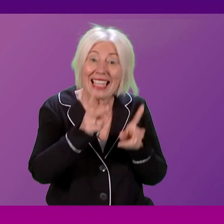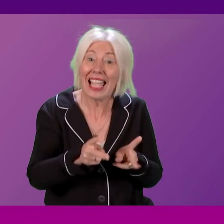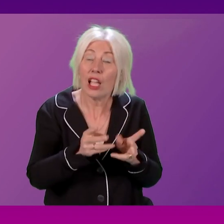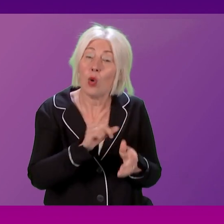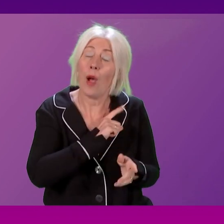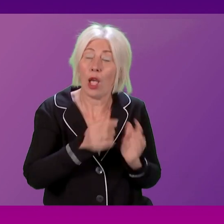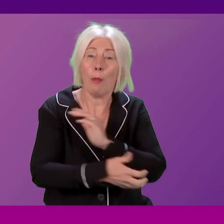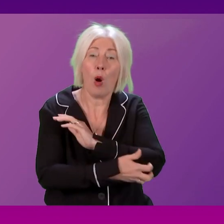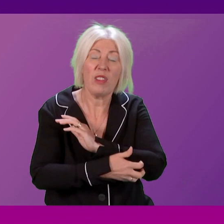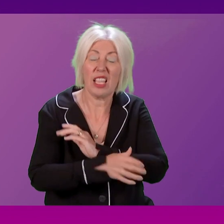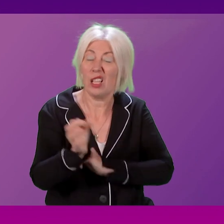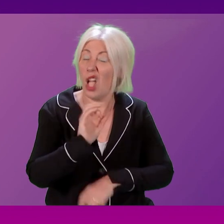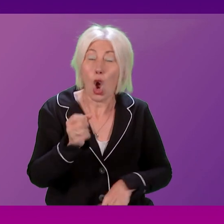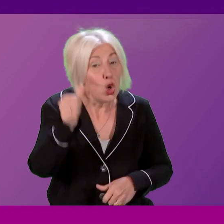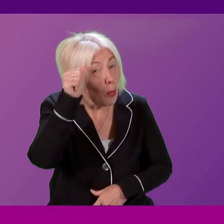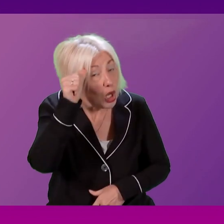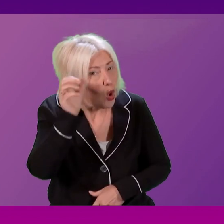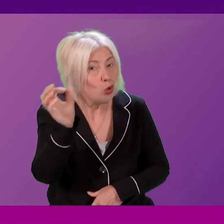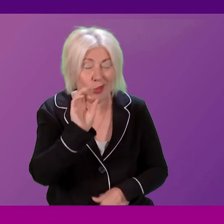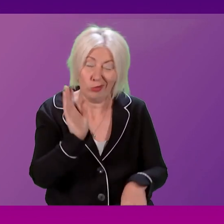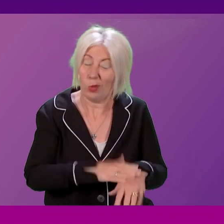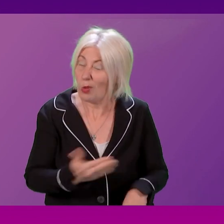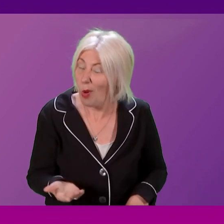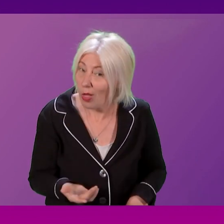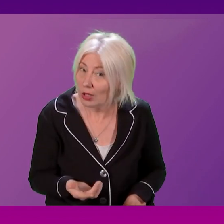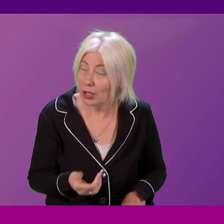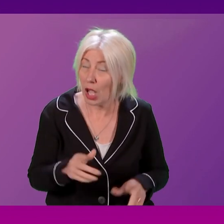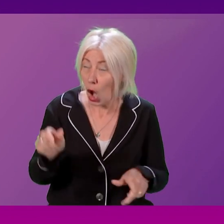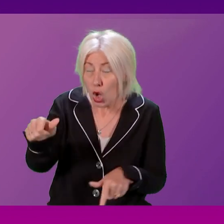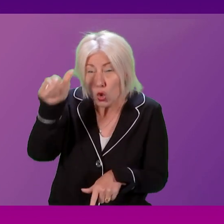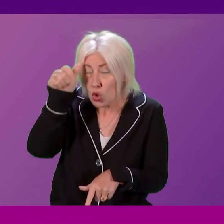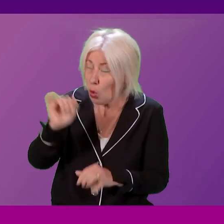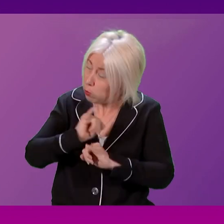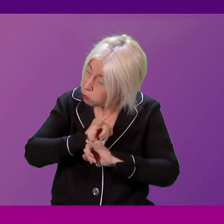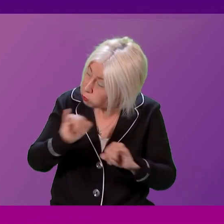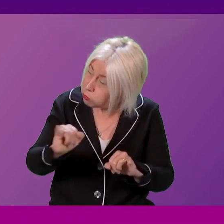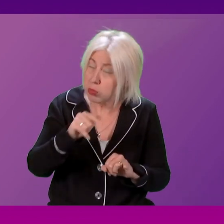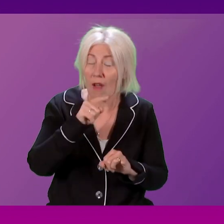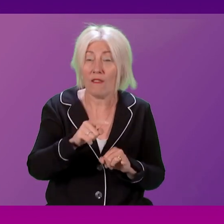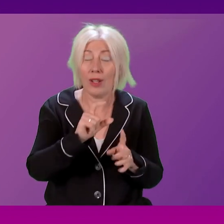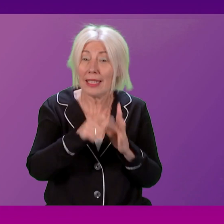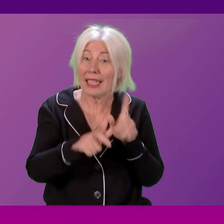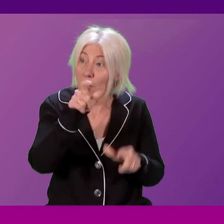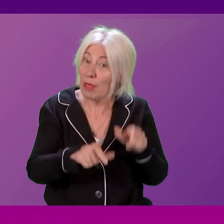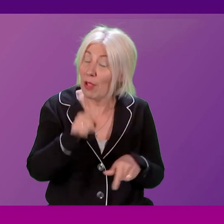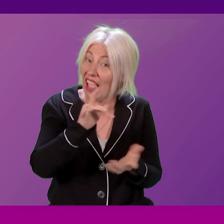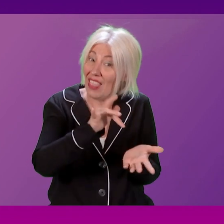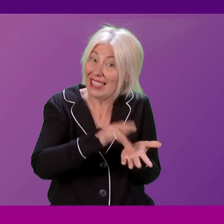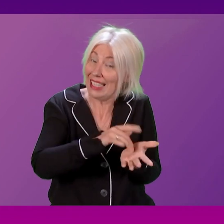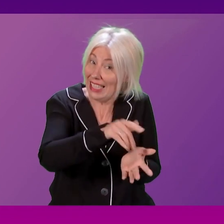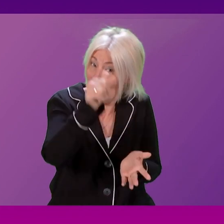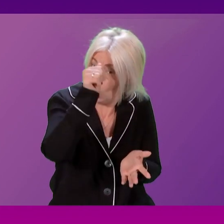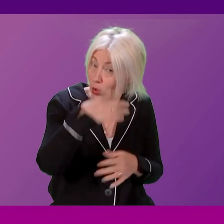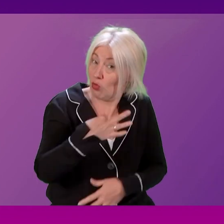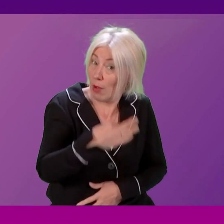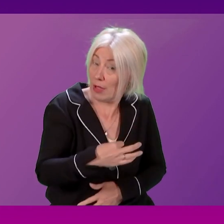cares. So can I ask the First Minister, does he know that it's this bad for disabled people in the city he represents, and does he care enough to commit to